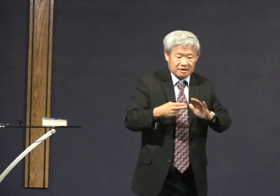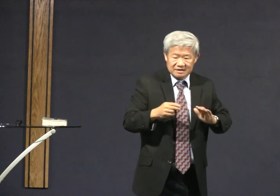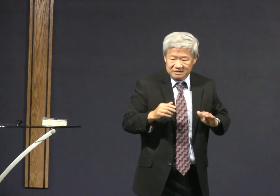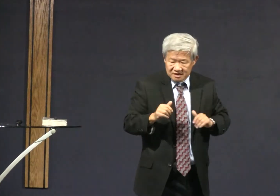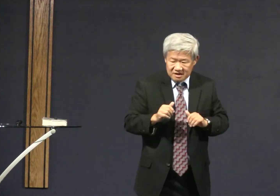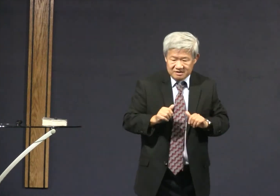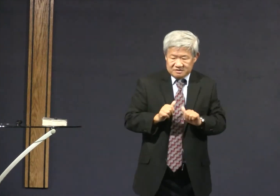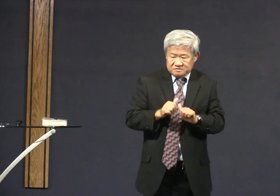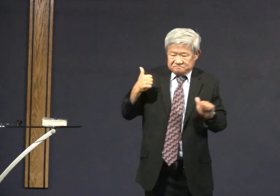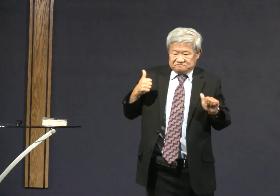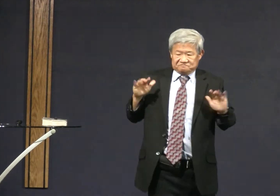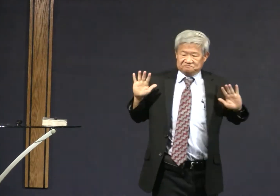all